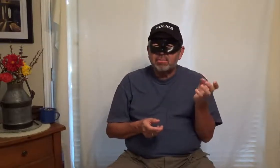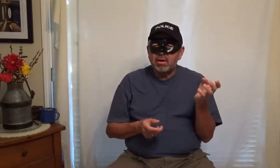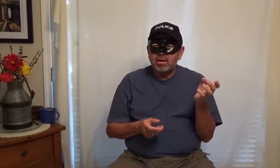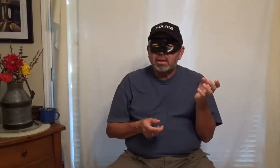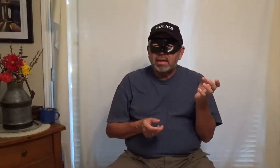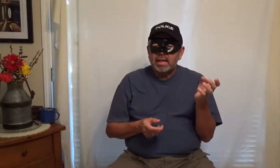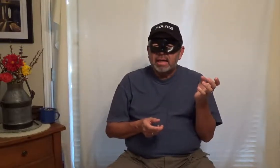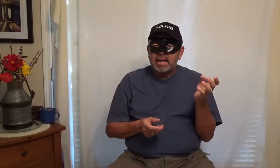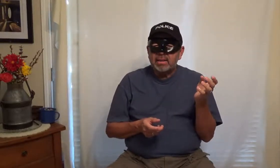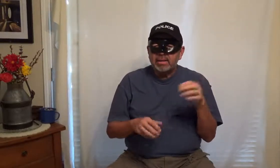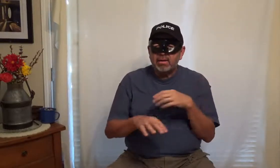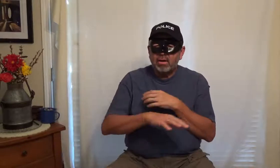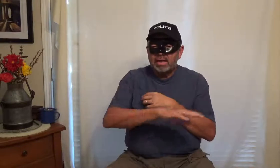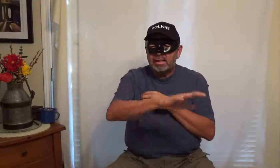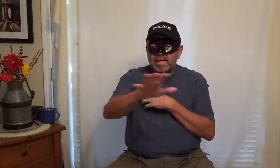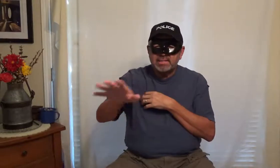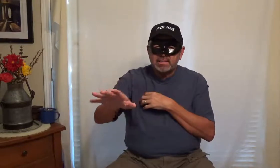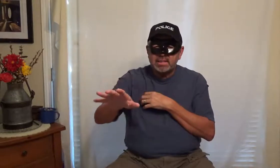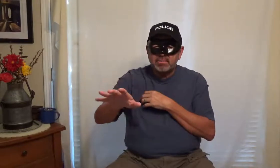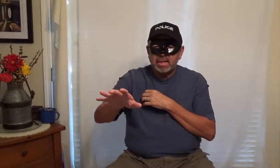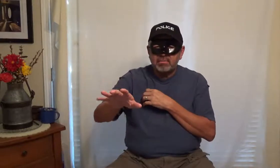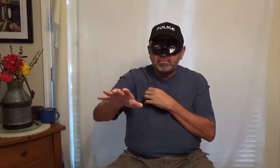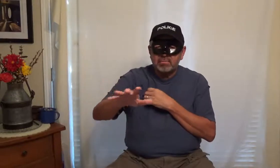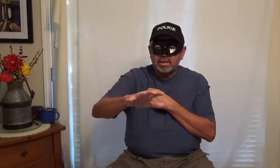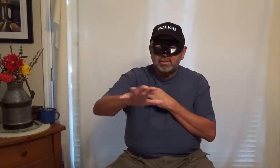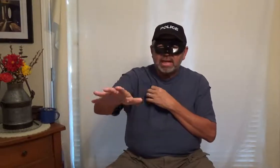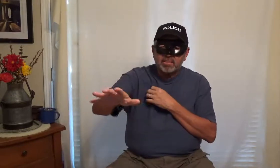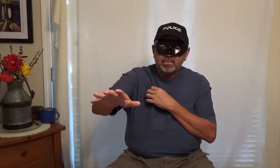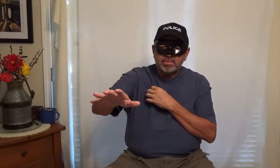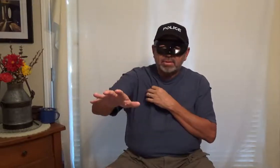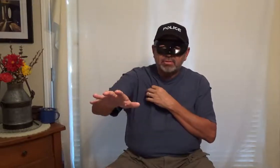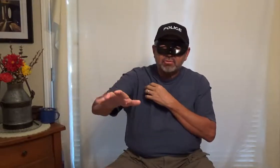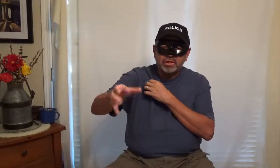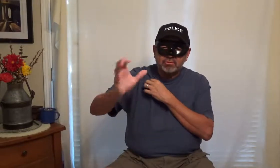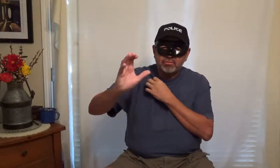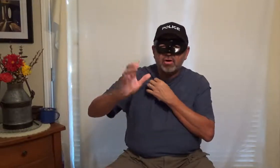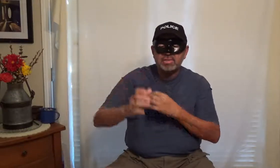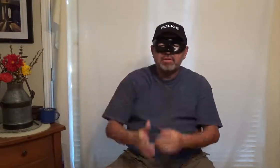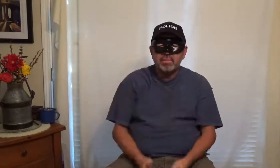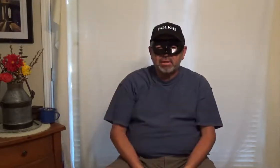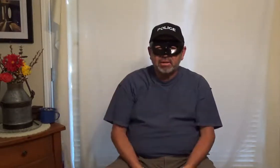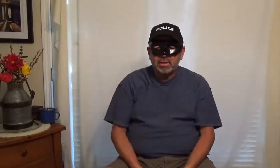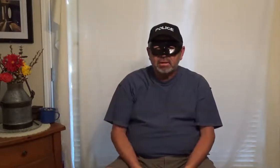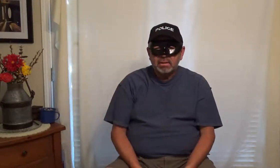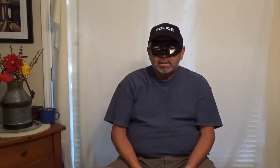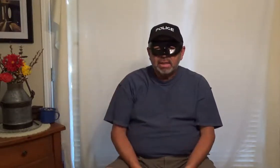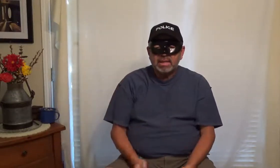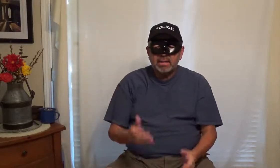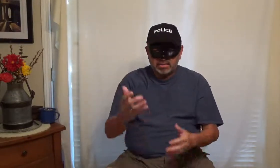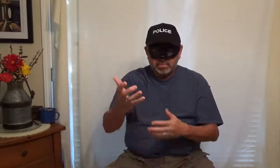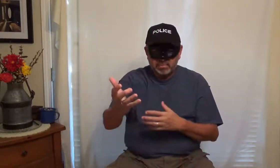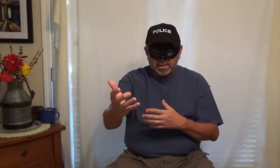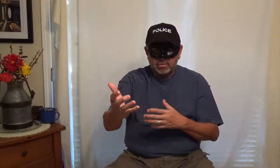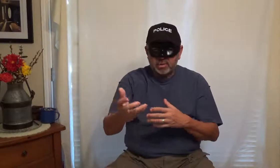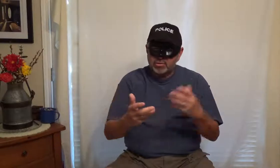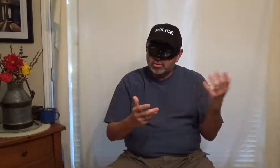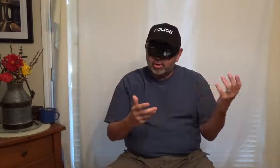park and we our headlights lit up like a couple of gang members and they're drinking false that beer and again I back to another story